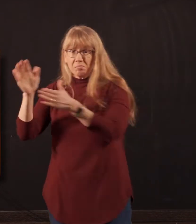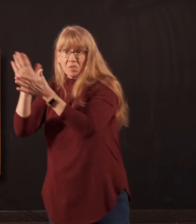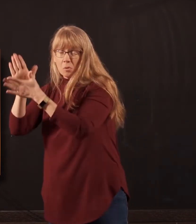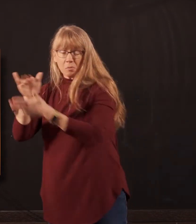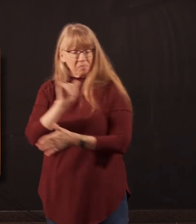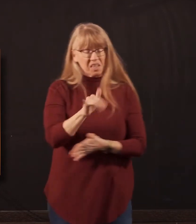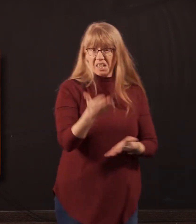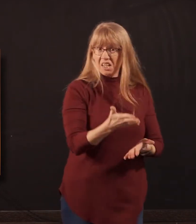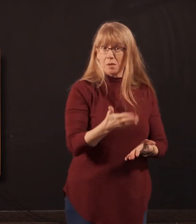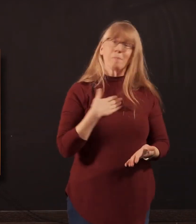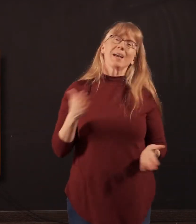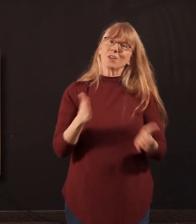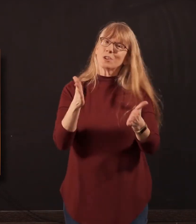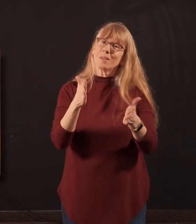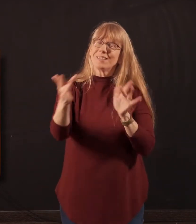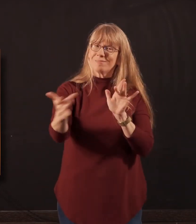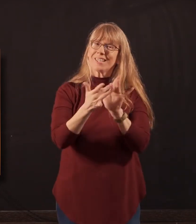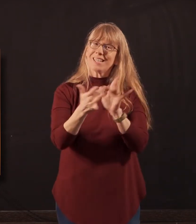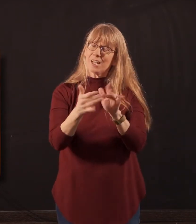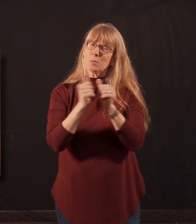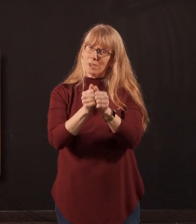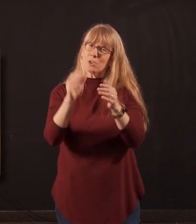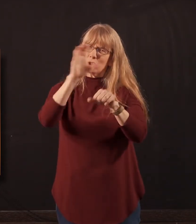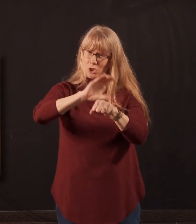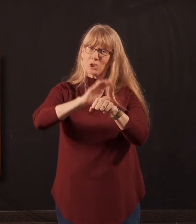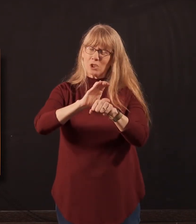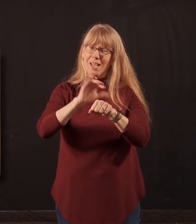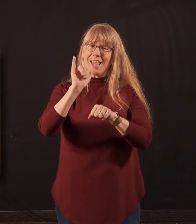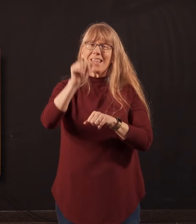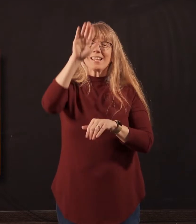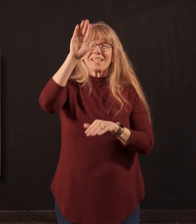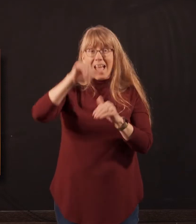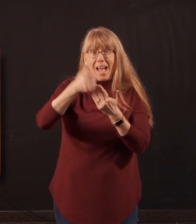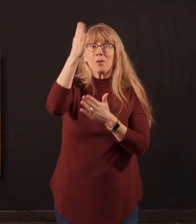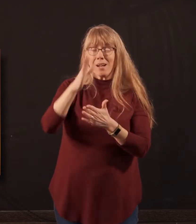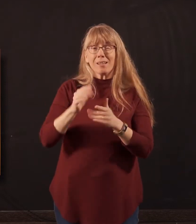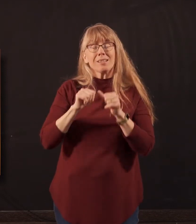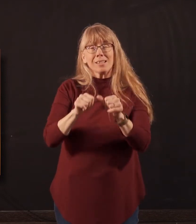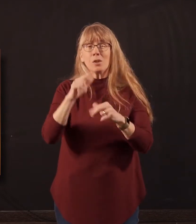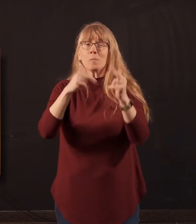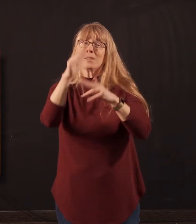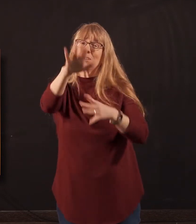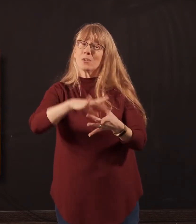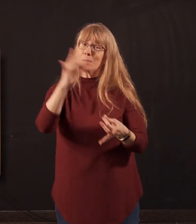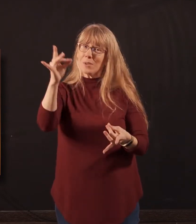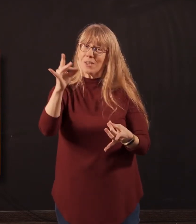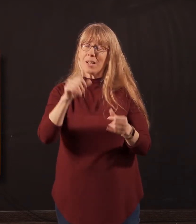my encouragement is plug in to the local church. Because that is how God will continue building your spirit and building your faith right